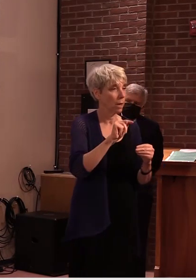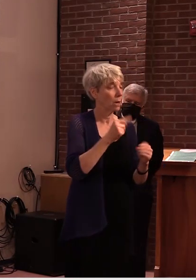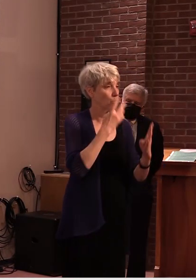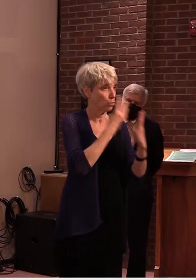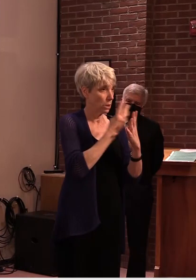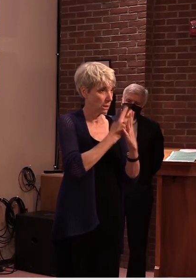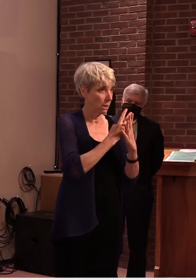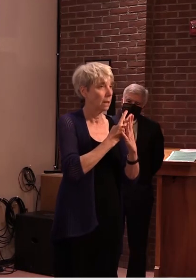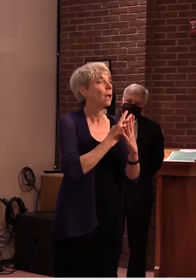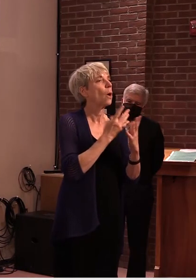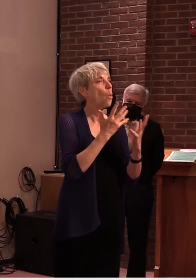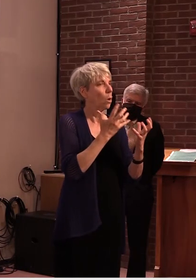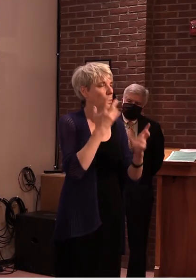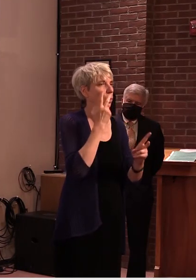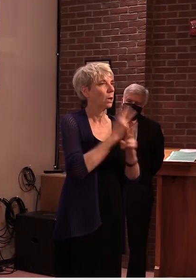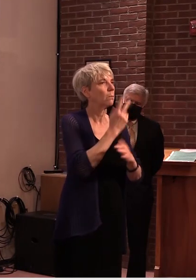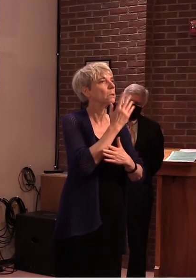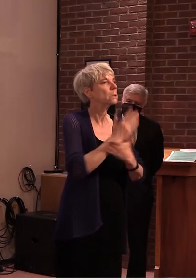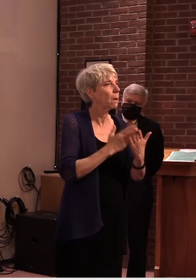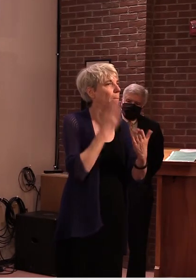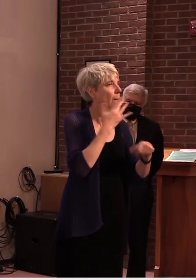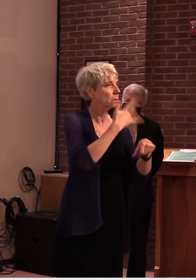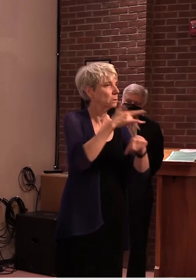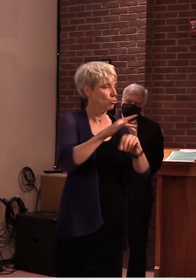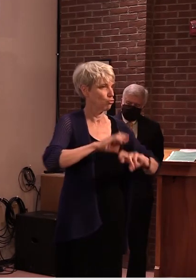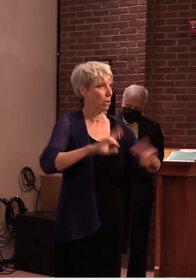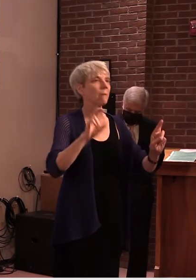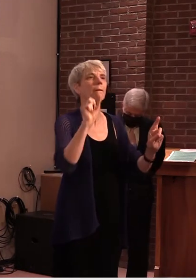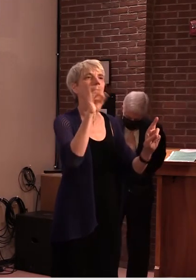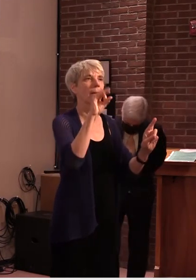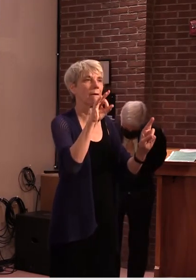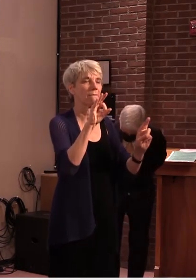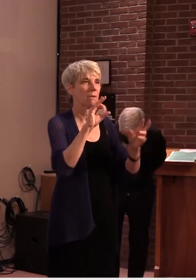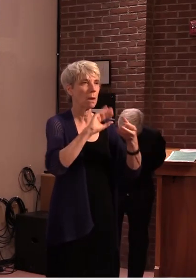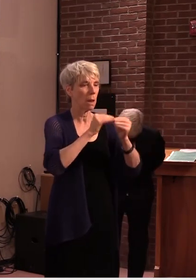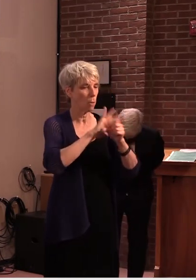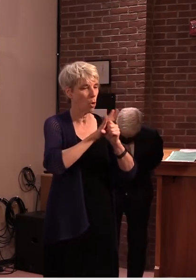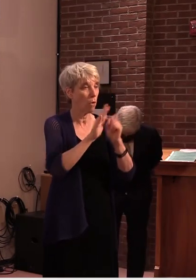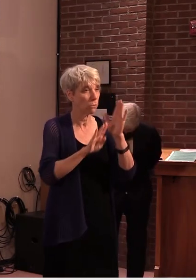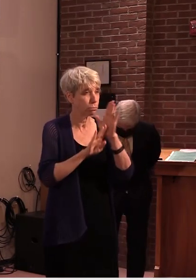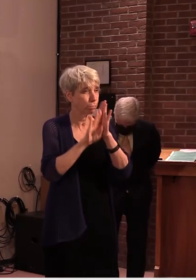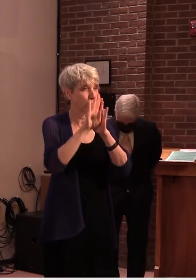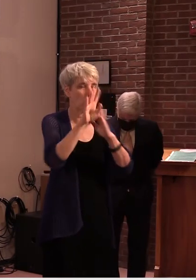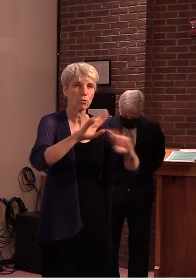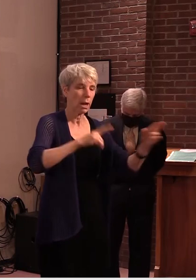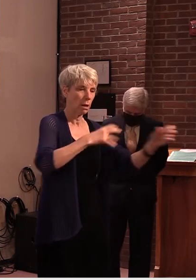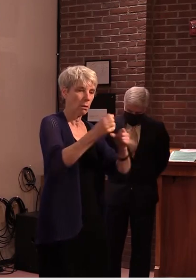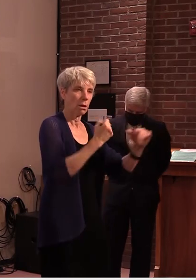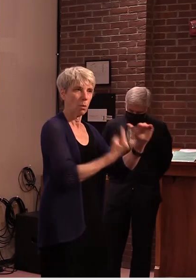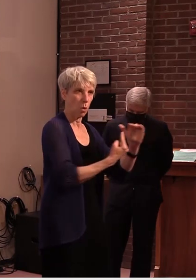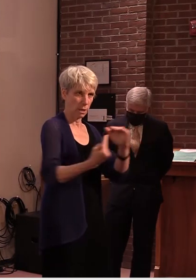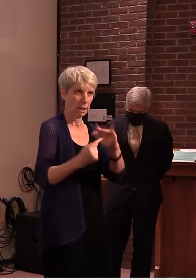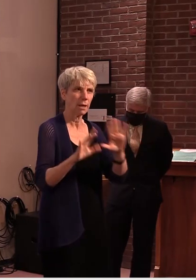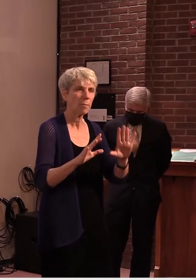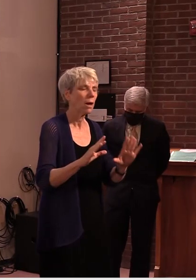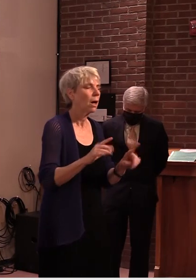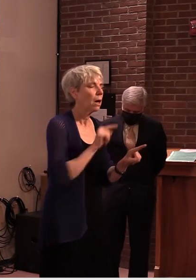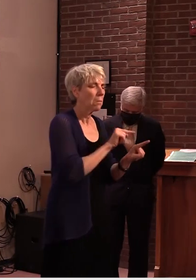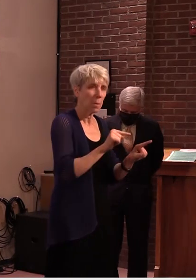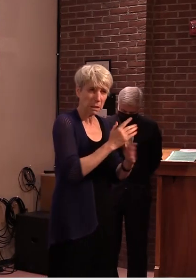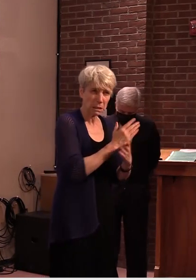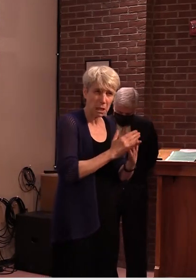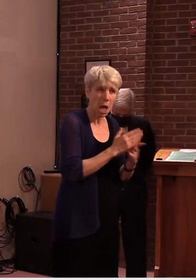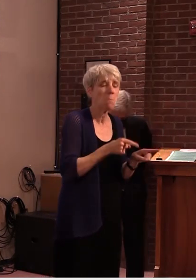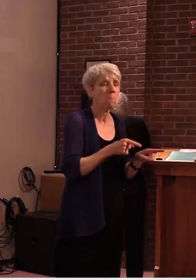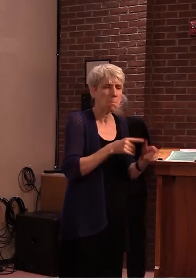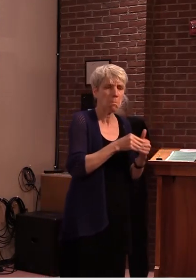could possibly be repurposed to house inmates who are presently in mississippi i know you mentioned something uh yesterday